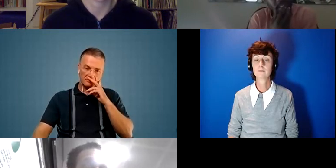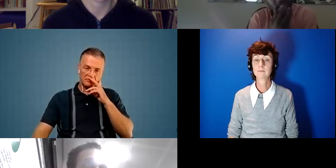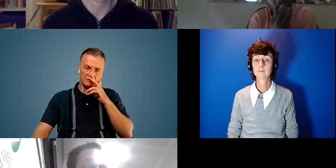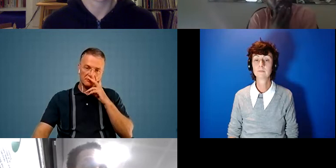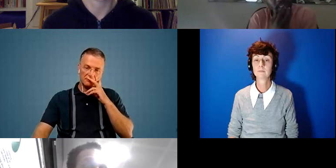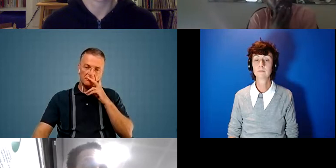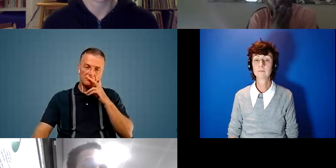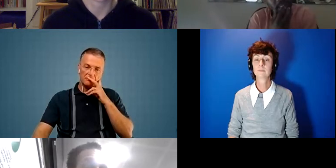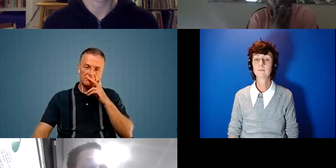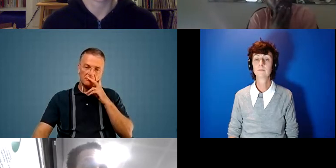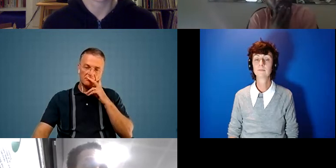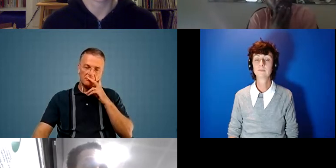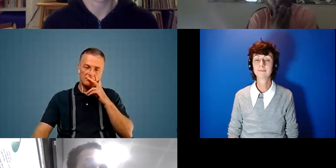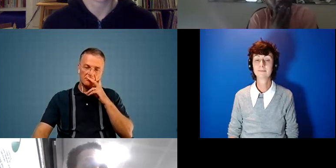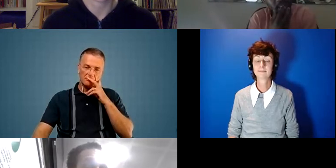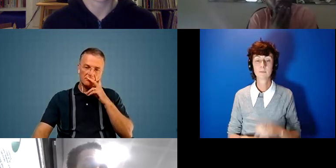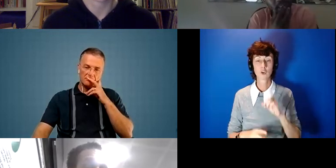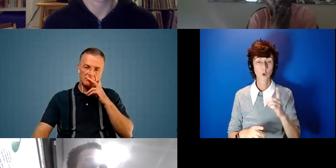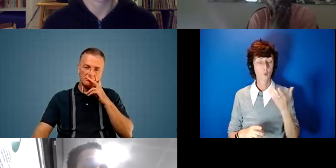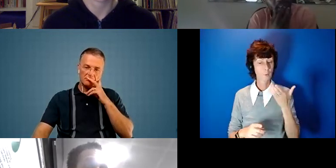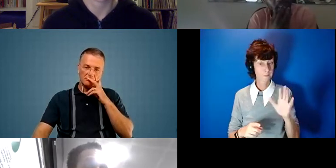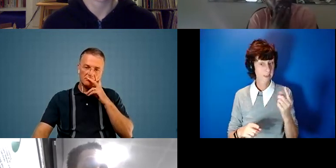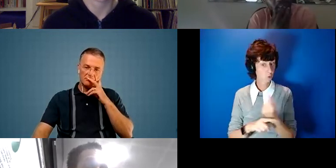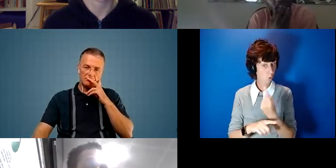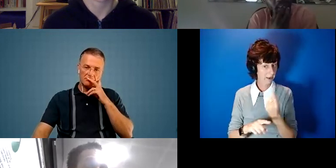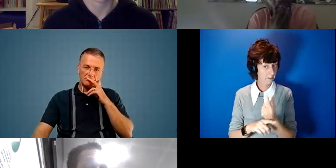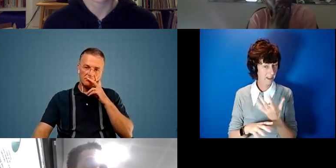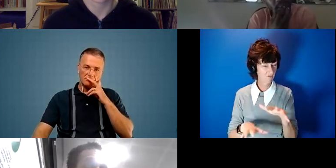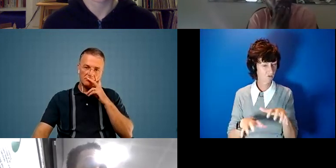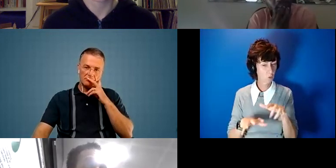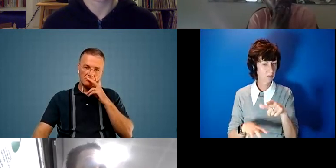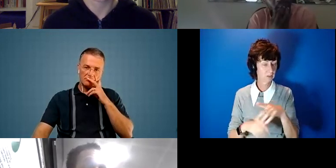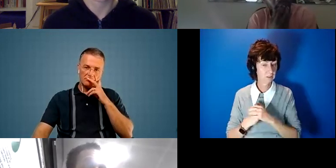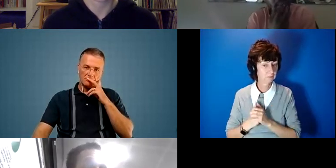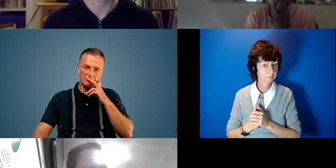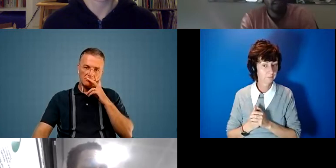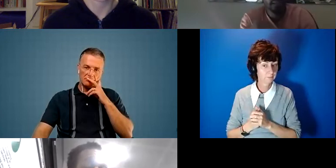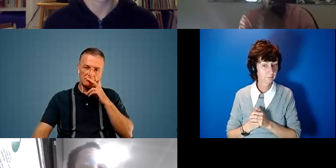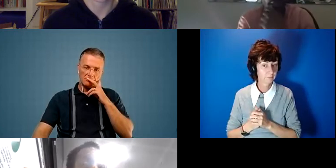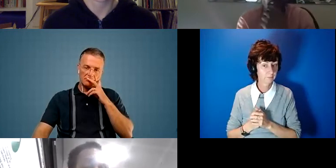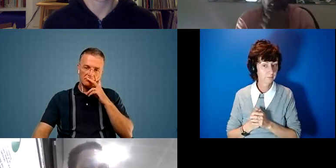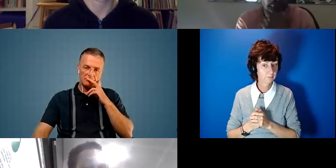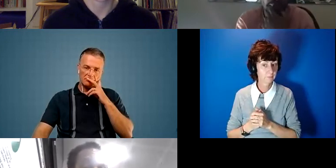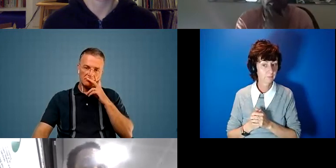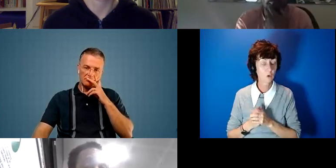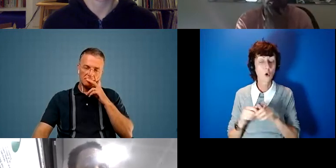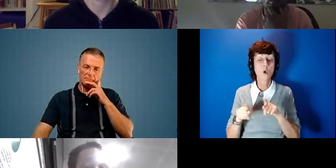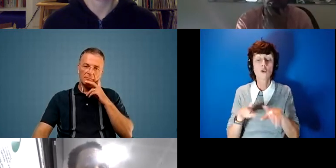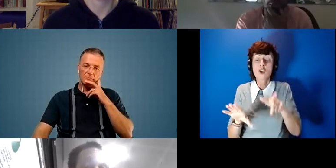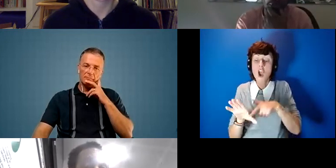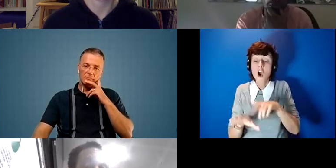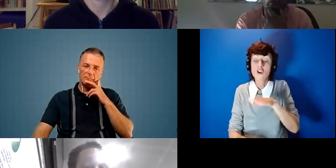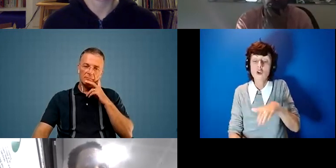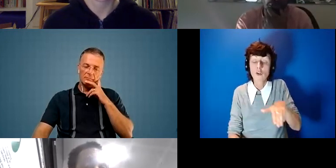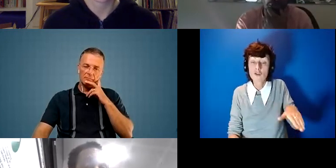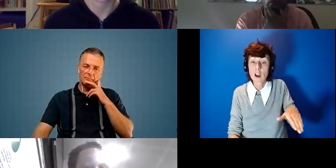what we were talking about nature it's also with young children it's a reminder for you know